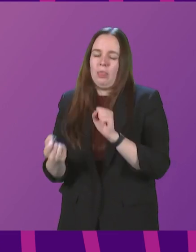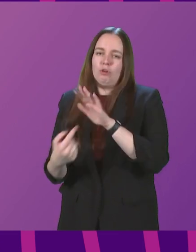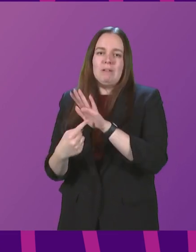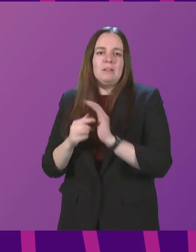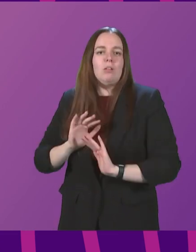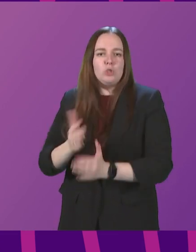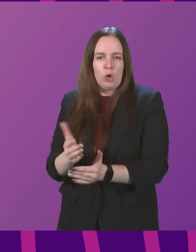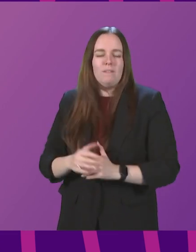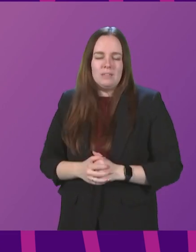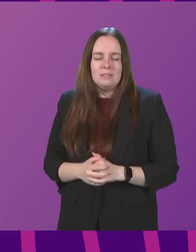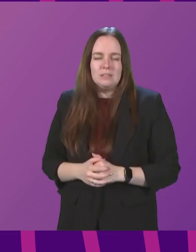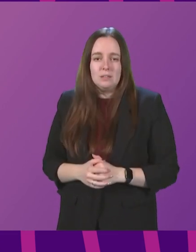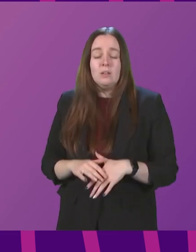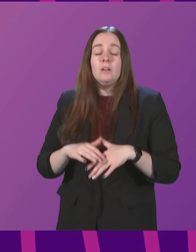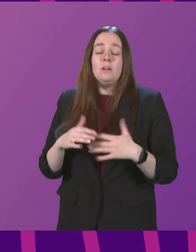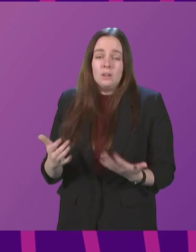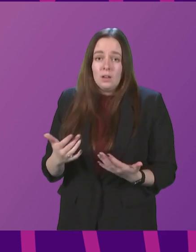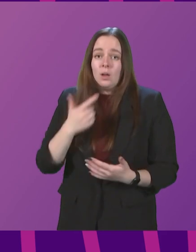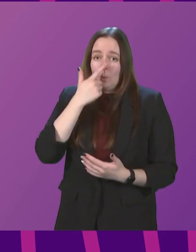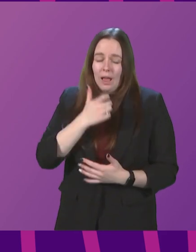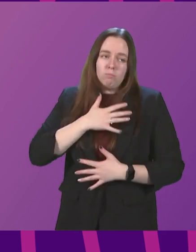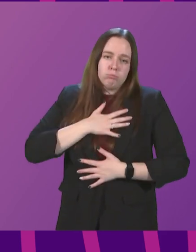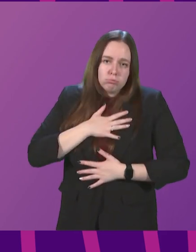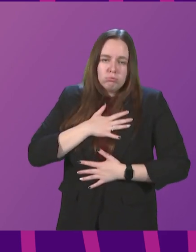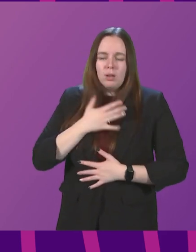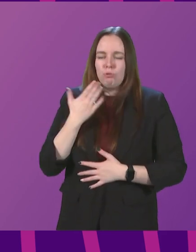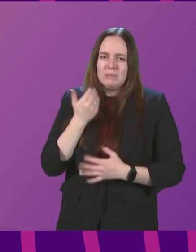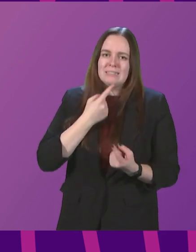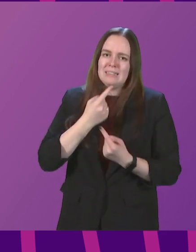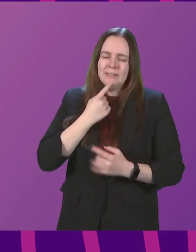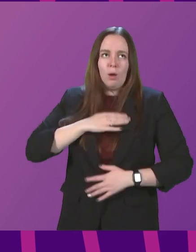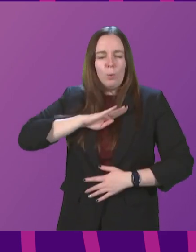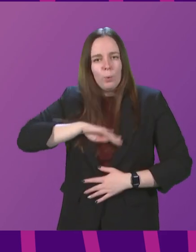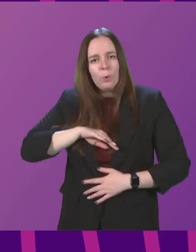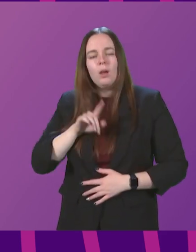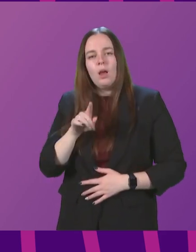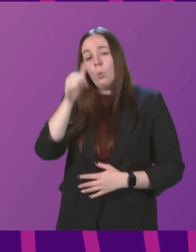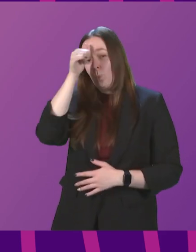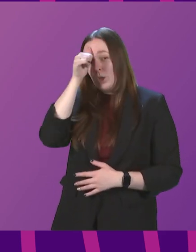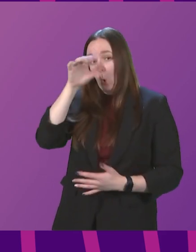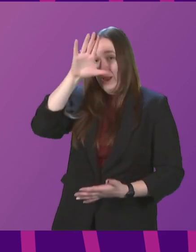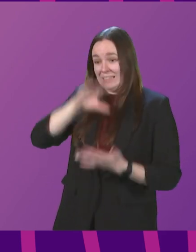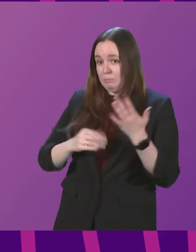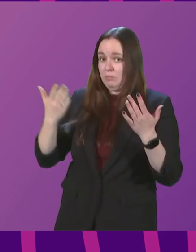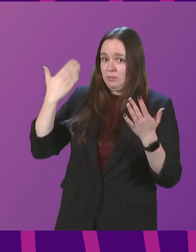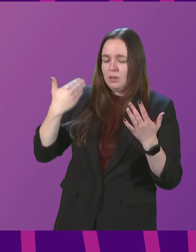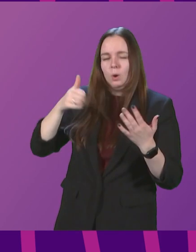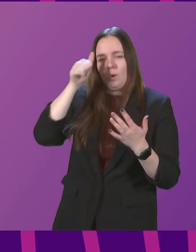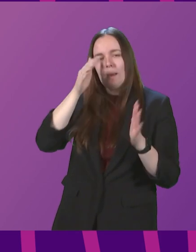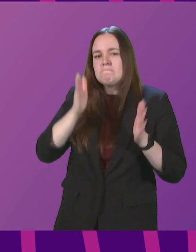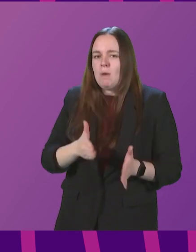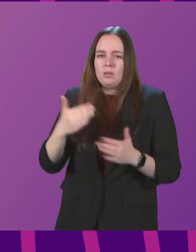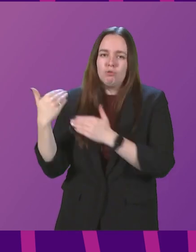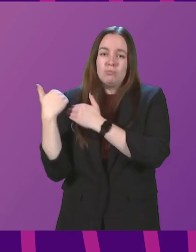services. So, while we can take great heart from the latest data, we know from experience how important it is to be responsible